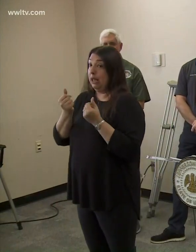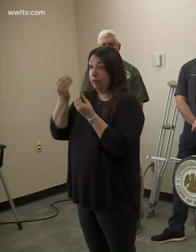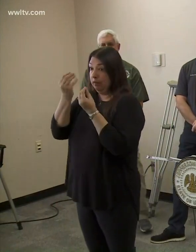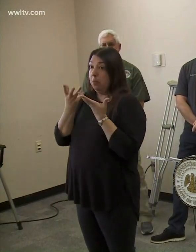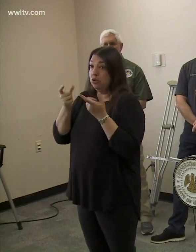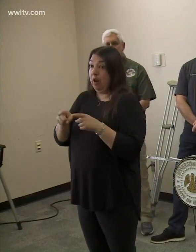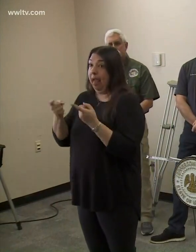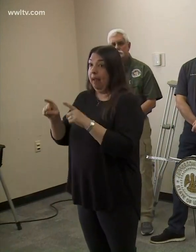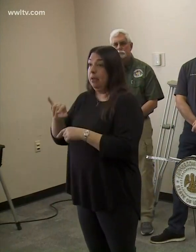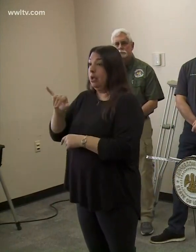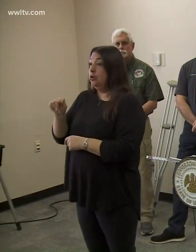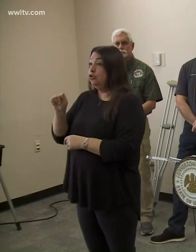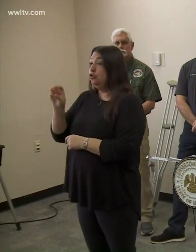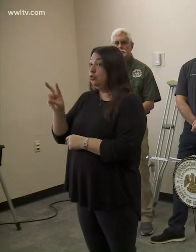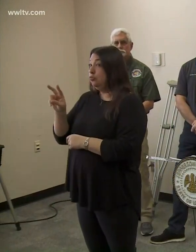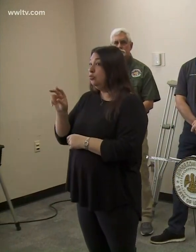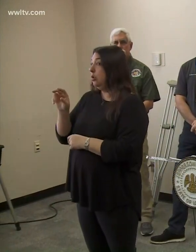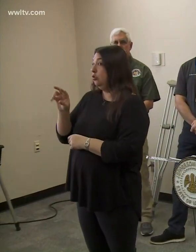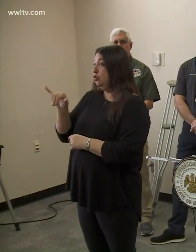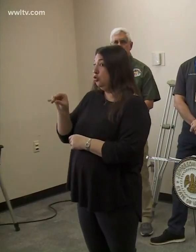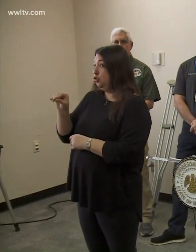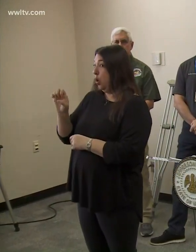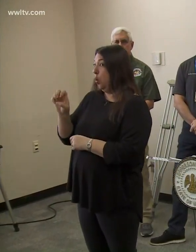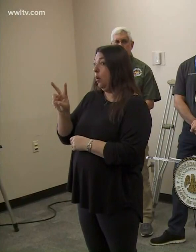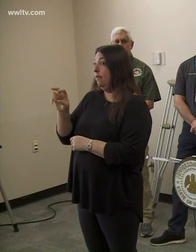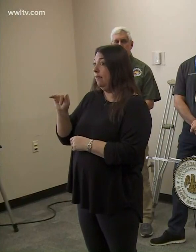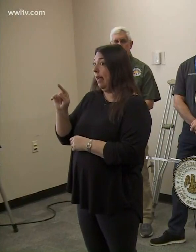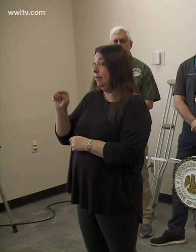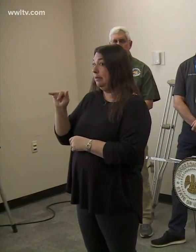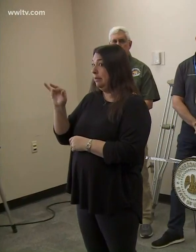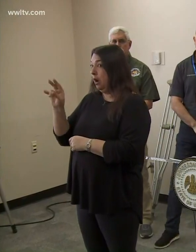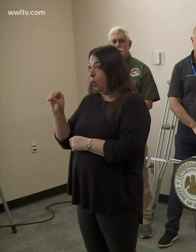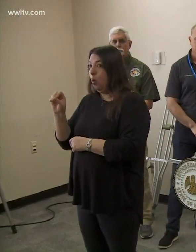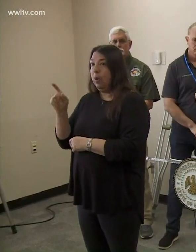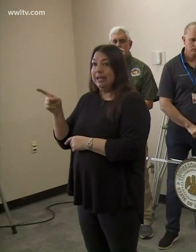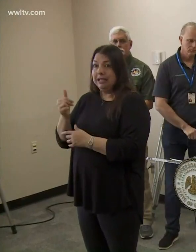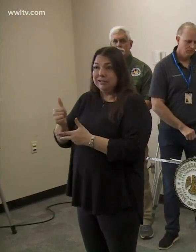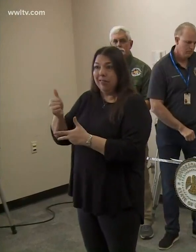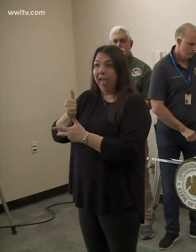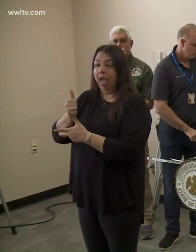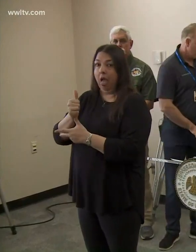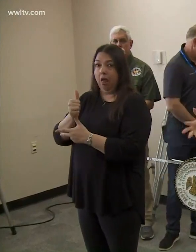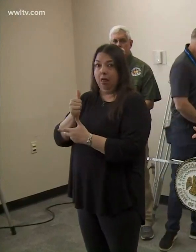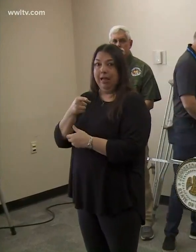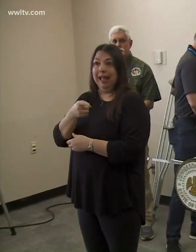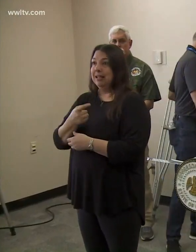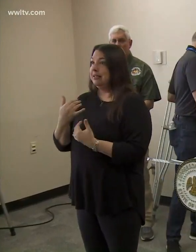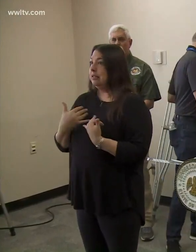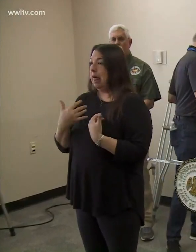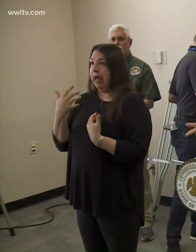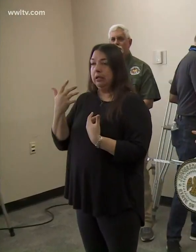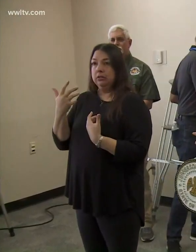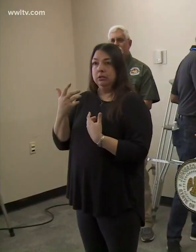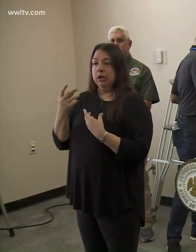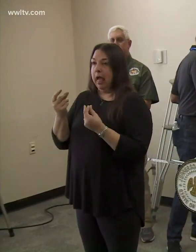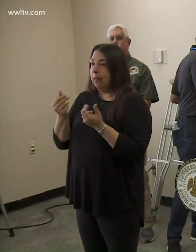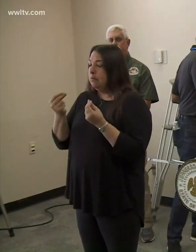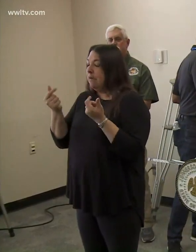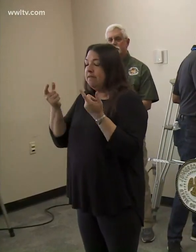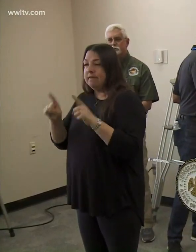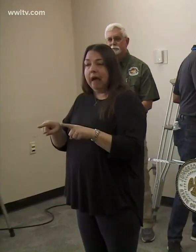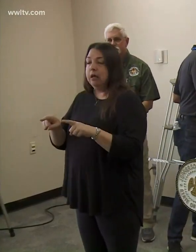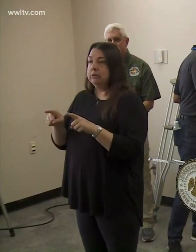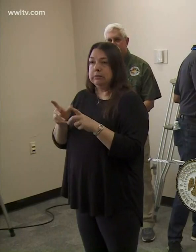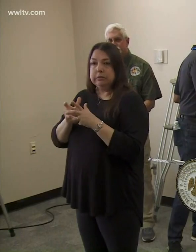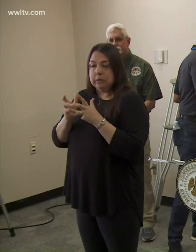coming. I mean, Joe Valiente, you know, uh, who is the head of our emergency operation centers. This is like five cat storms coming at us in multiple times.